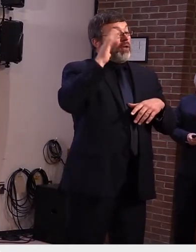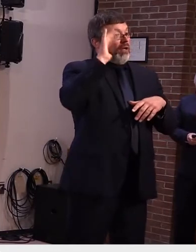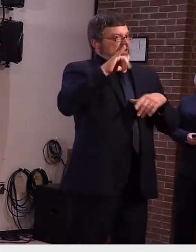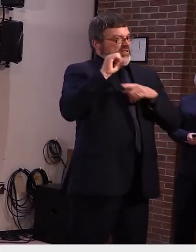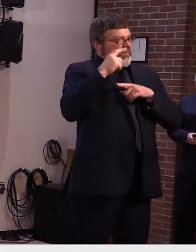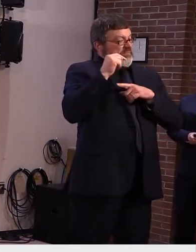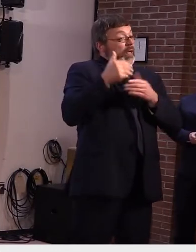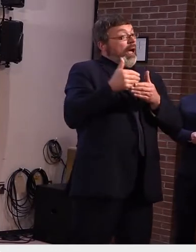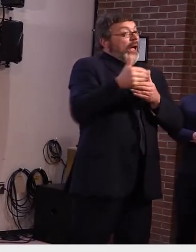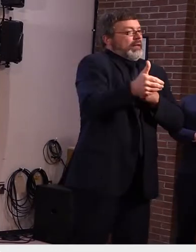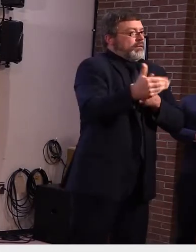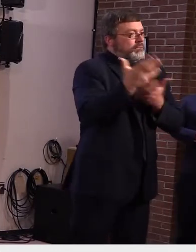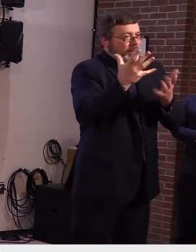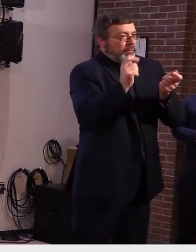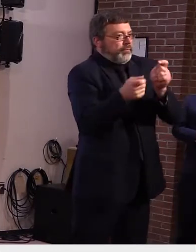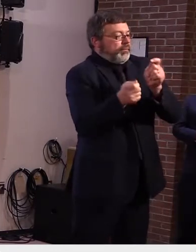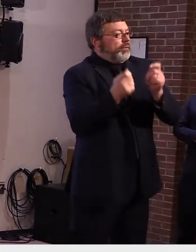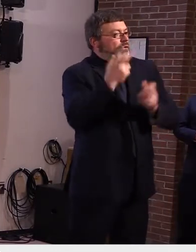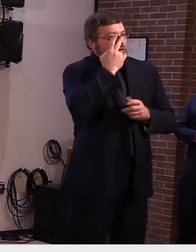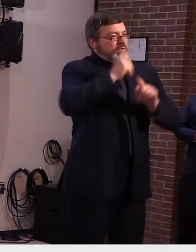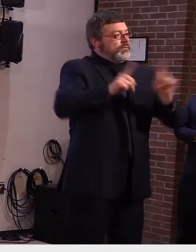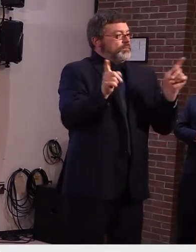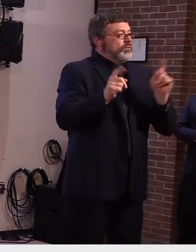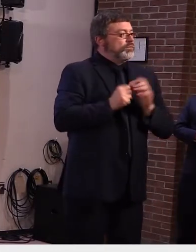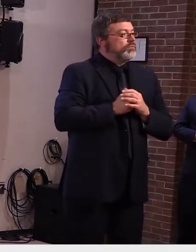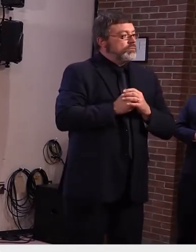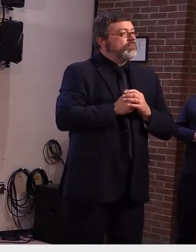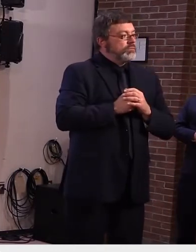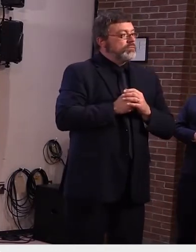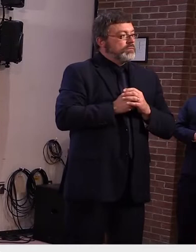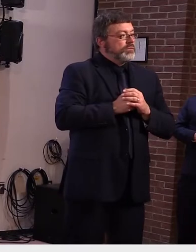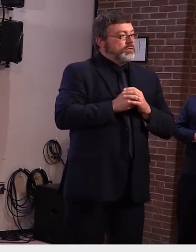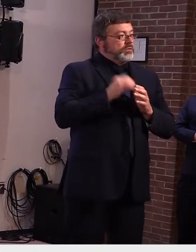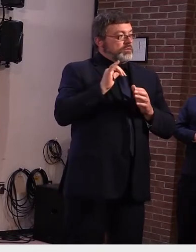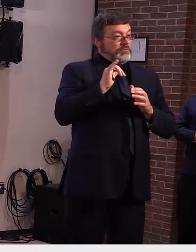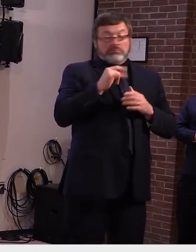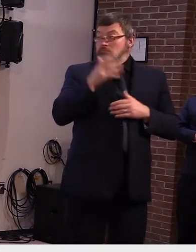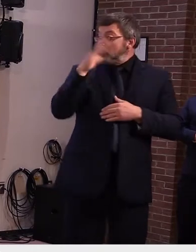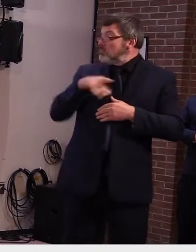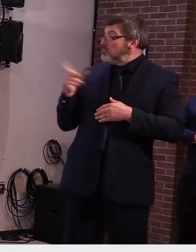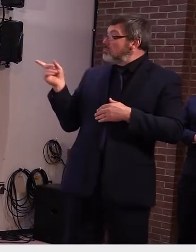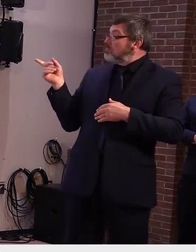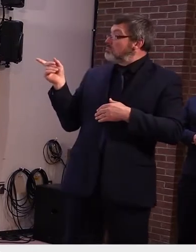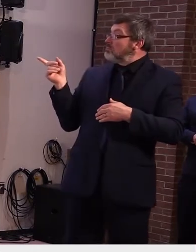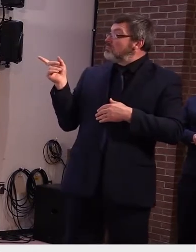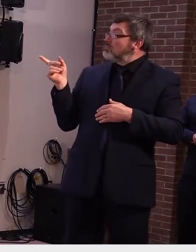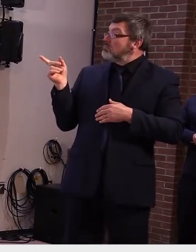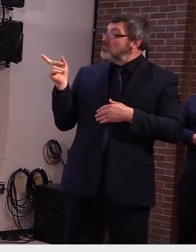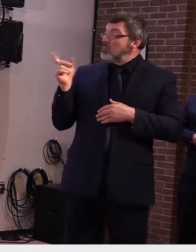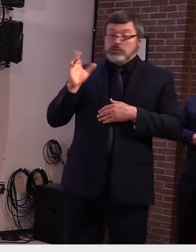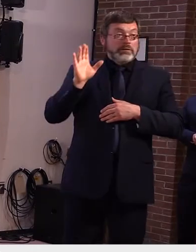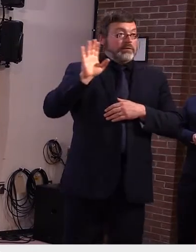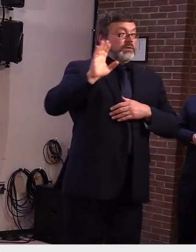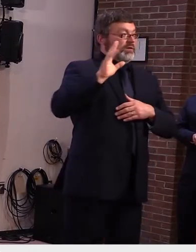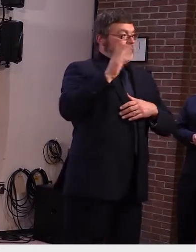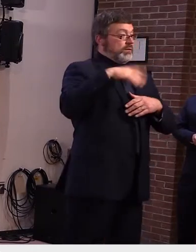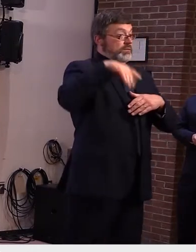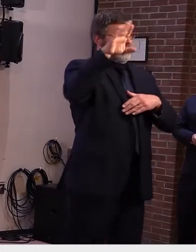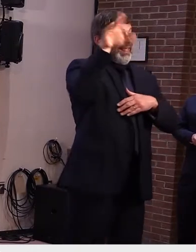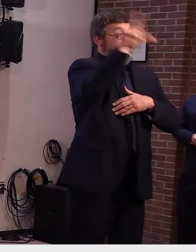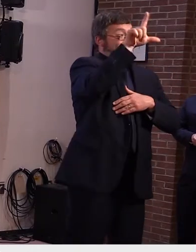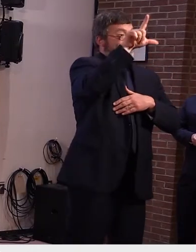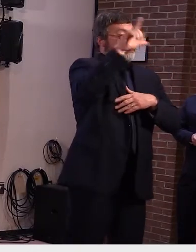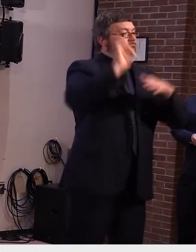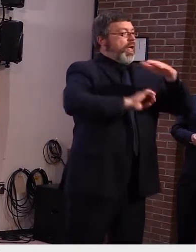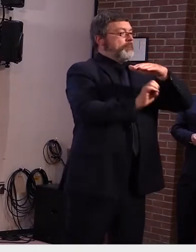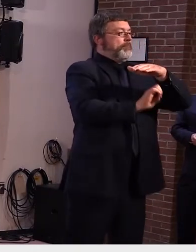can go to the next slide. So as expected, as you can see here, more elementary schools are utilizing in-person instruction than